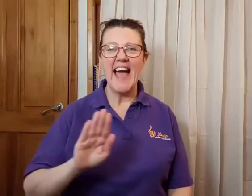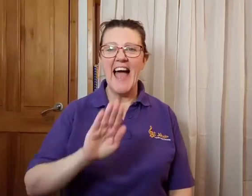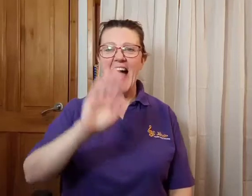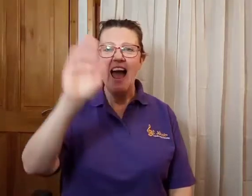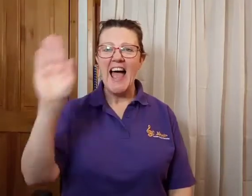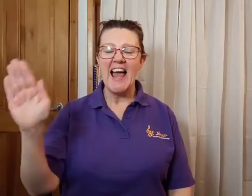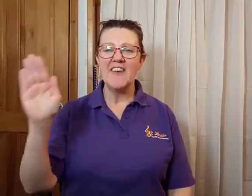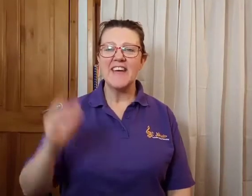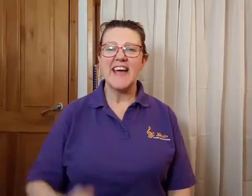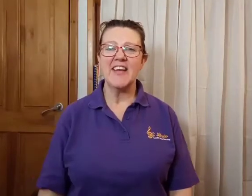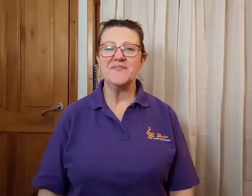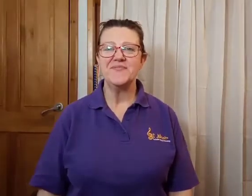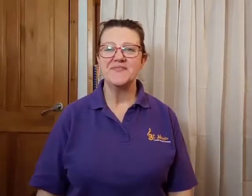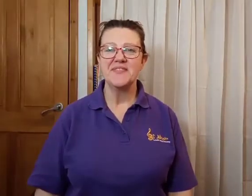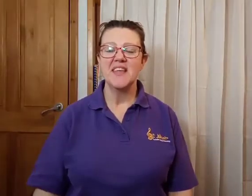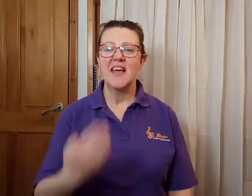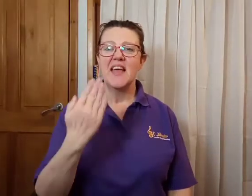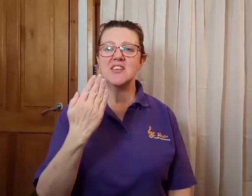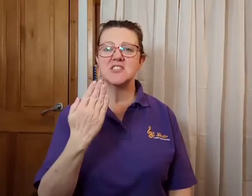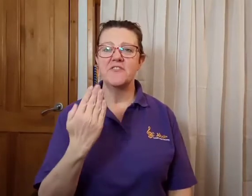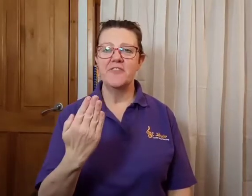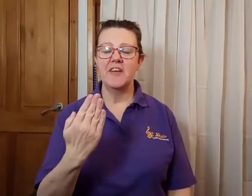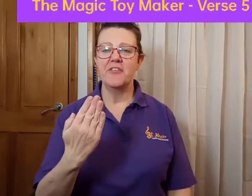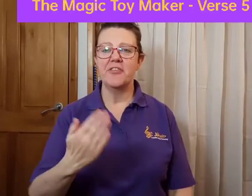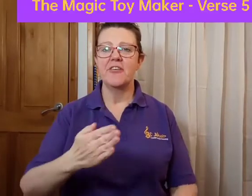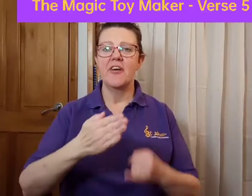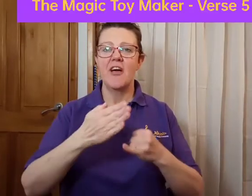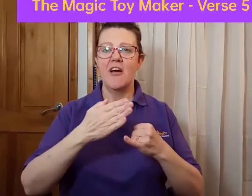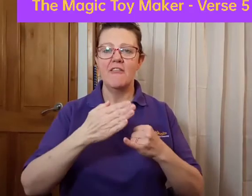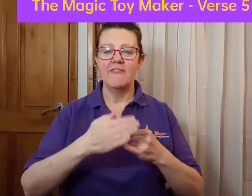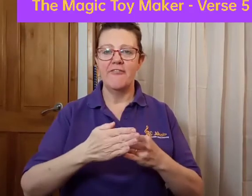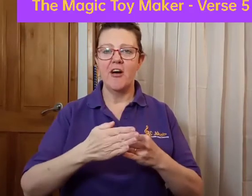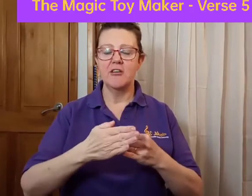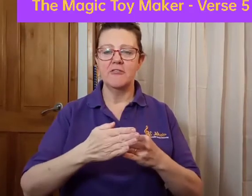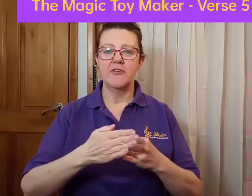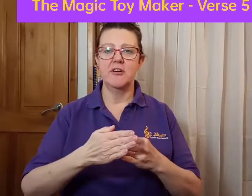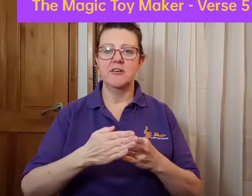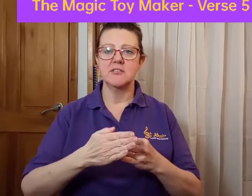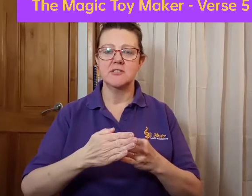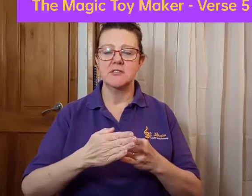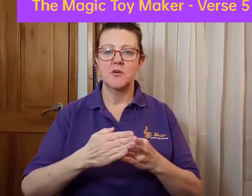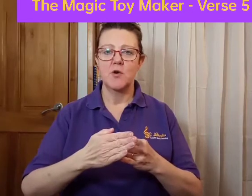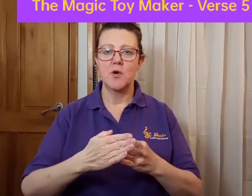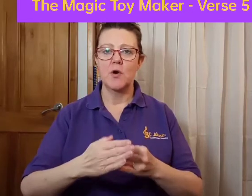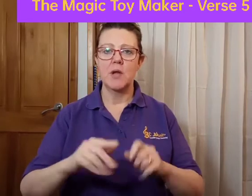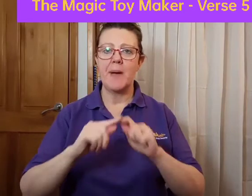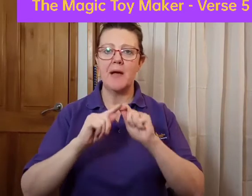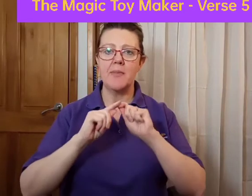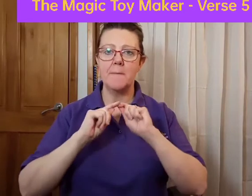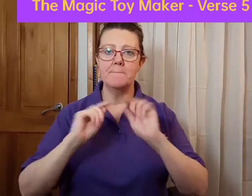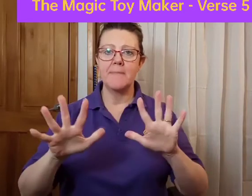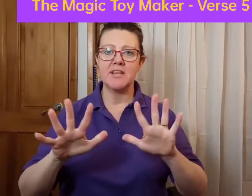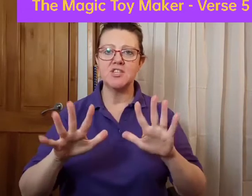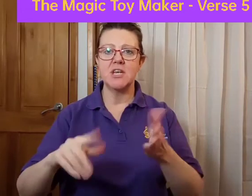Hello again. It's the fifth and final verse all about the magic